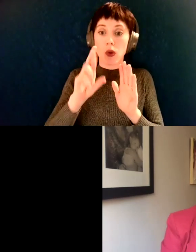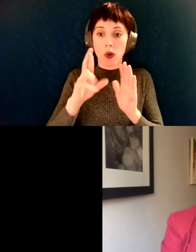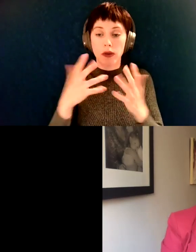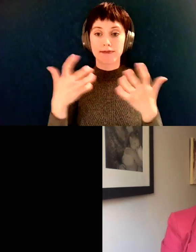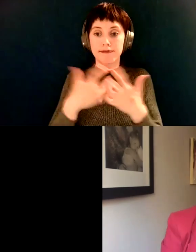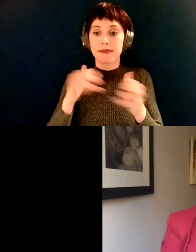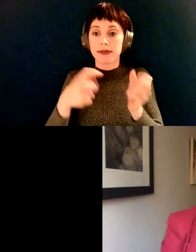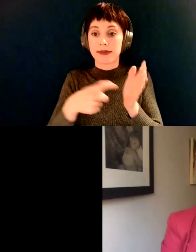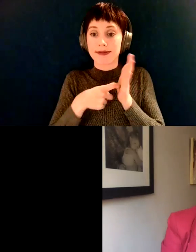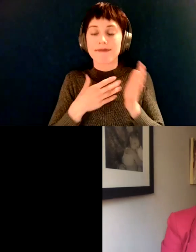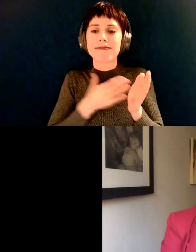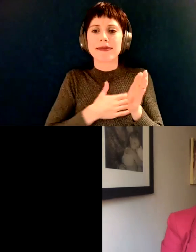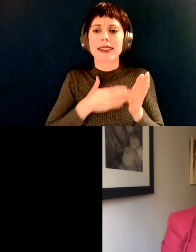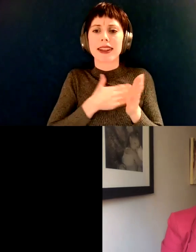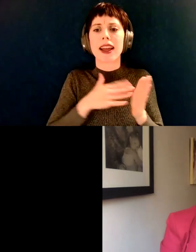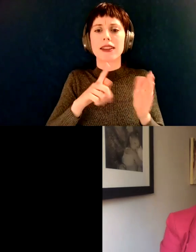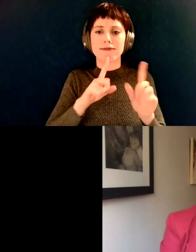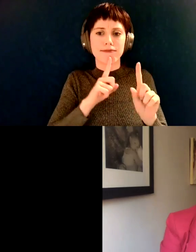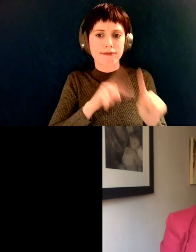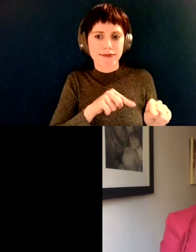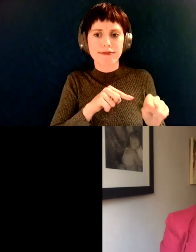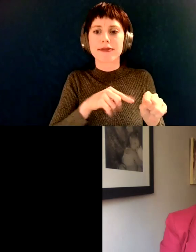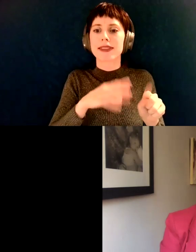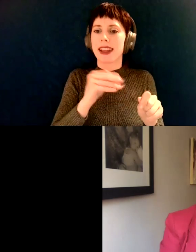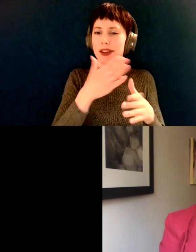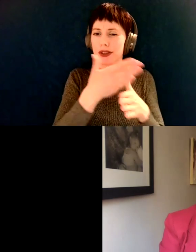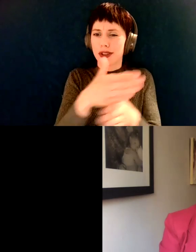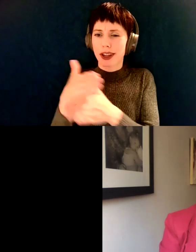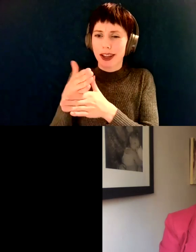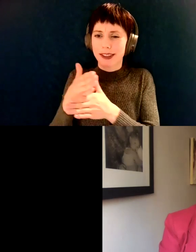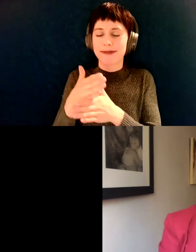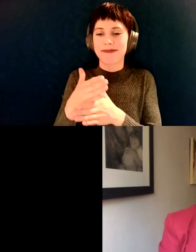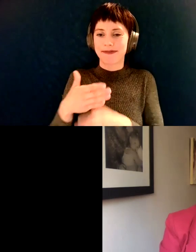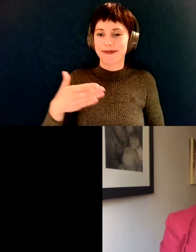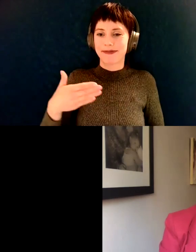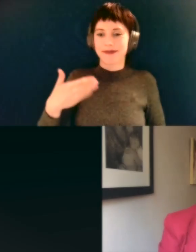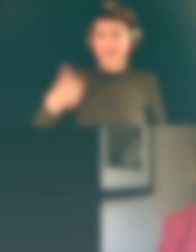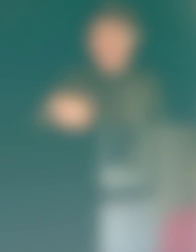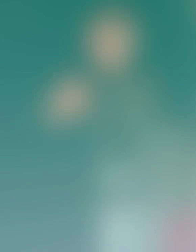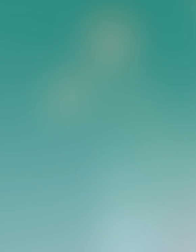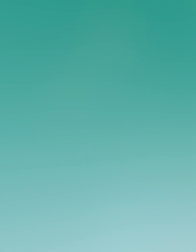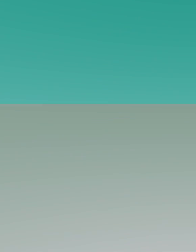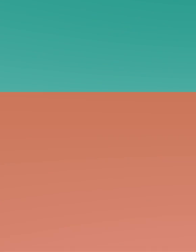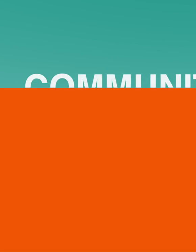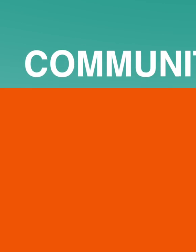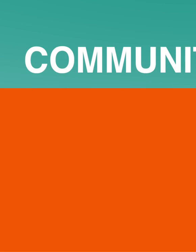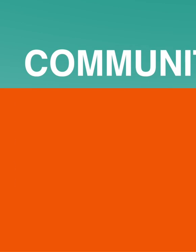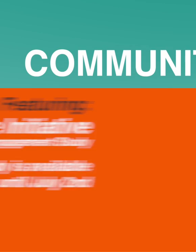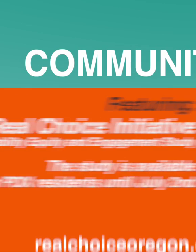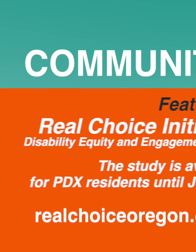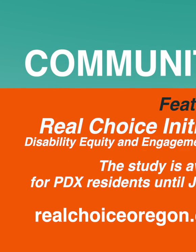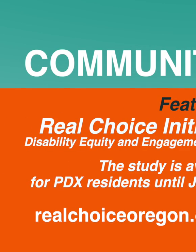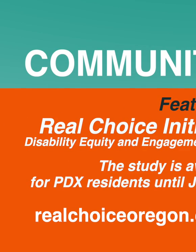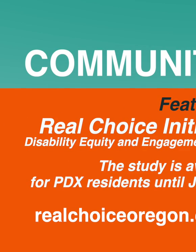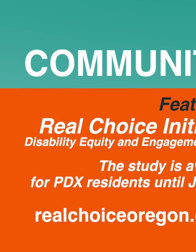and share it with people. And to all of you, thank you from Metro East. Uh, stay safe. Stay healthy. Bye.